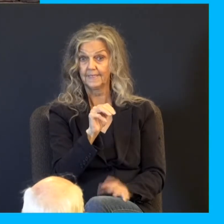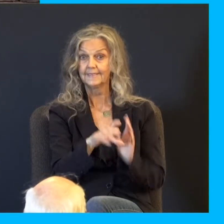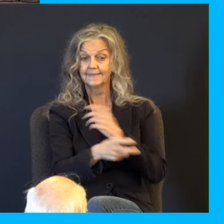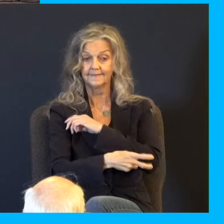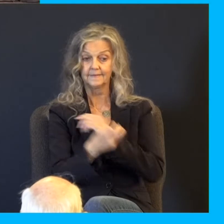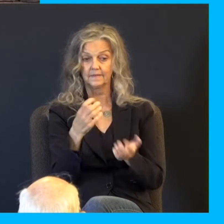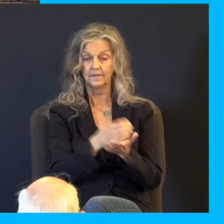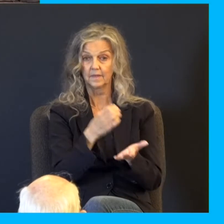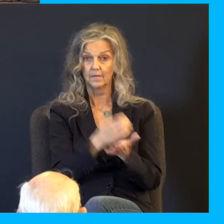talking about?